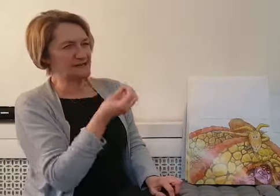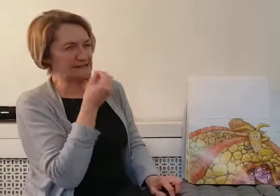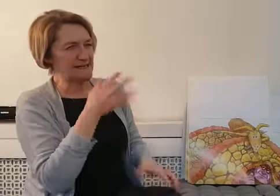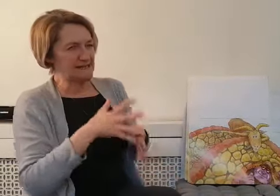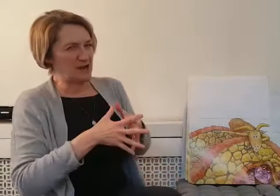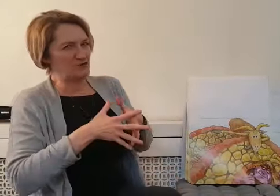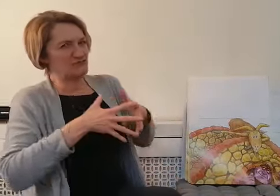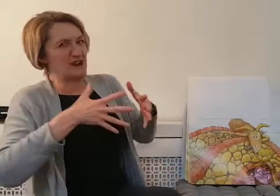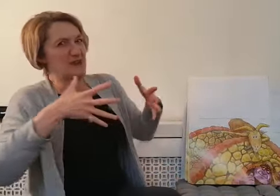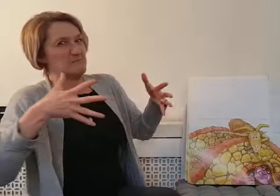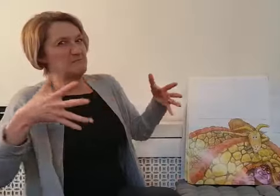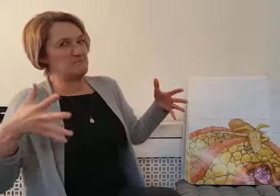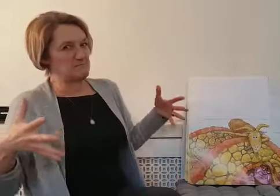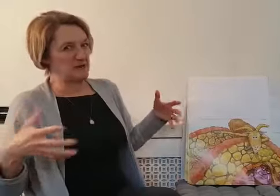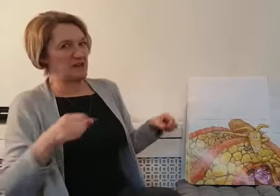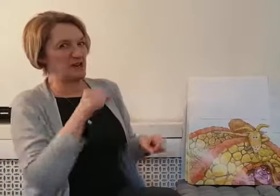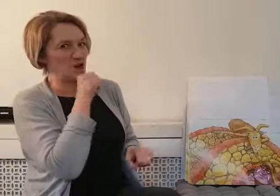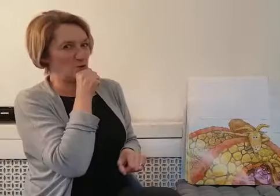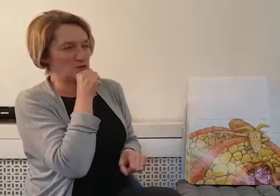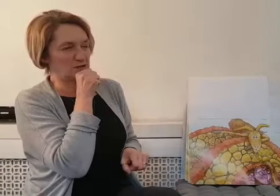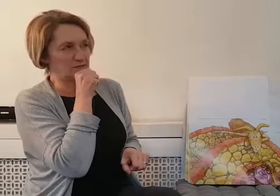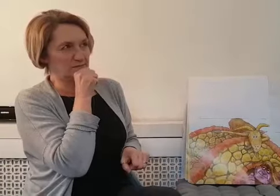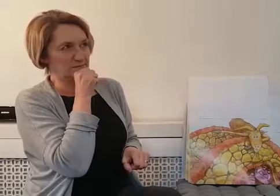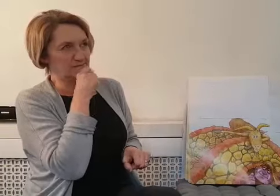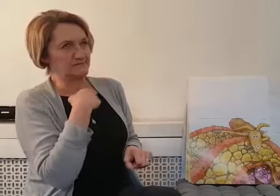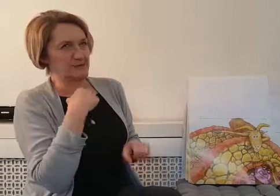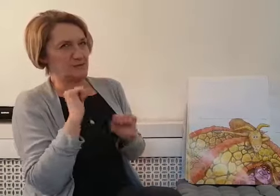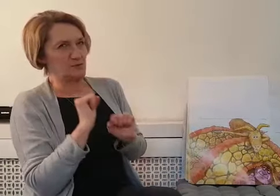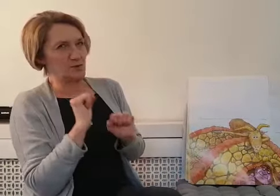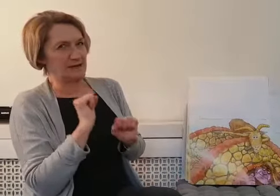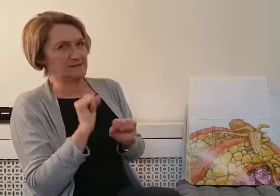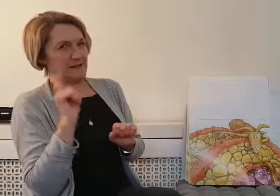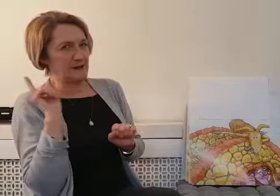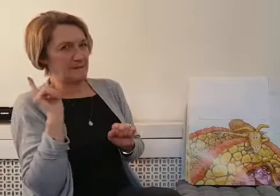to eat a great big goat. I'll wait for him.